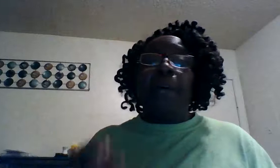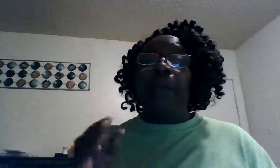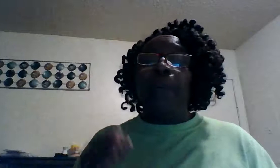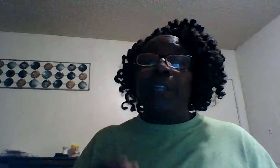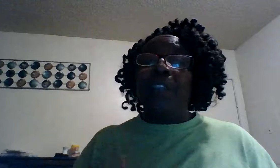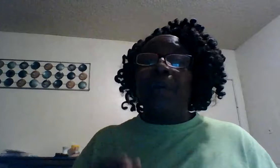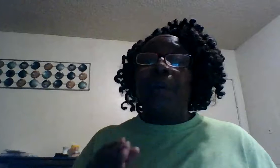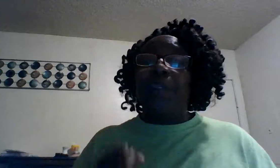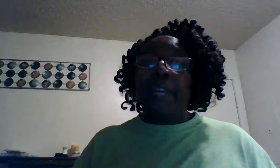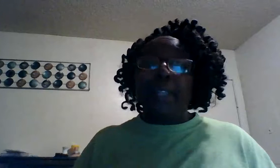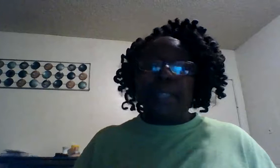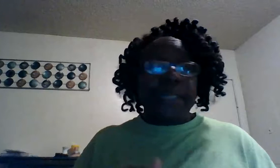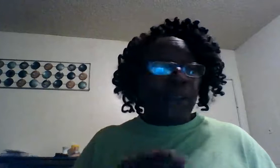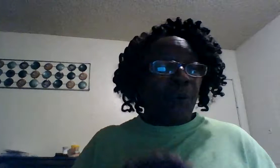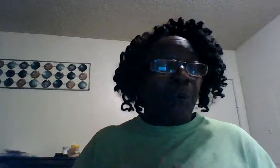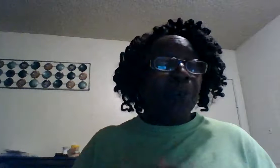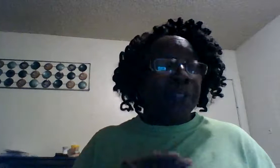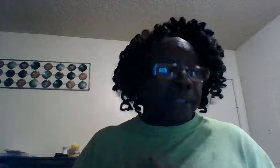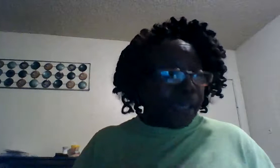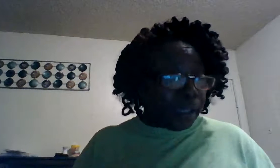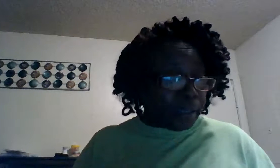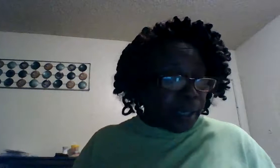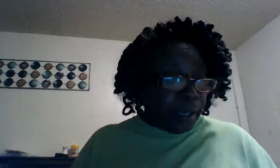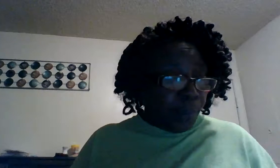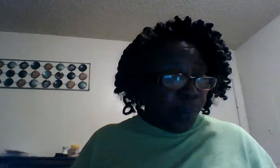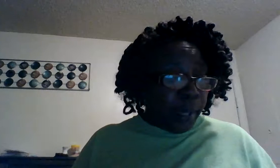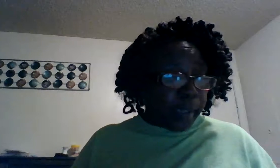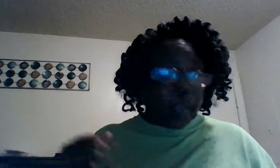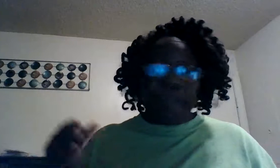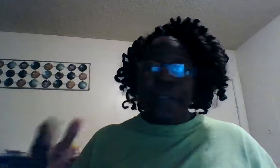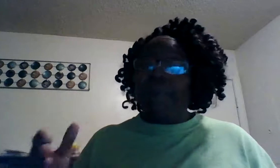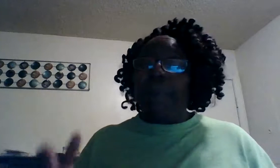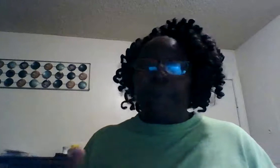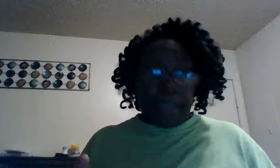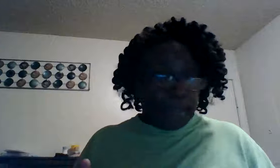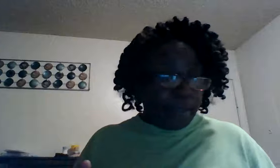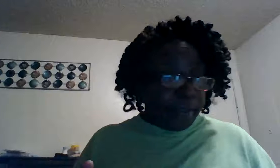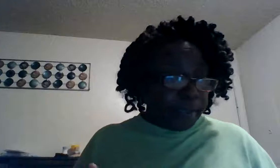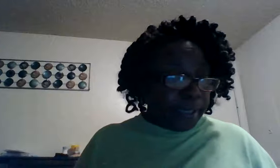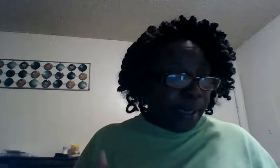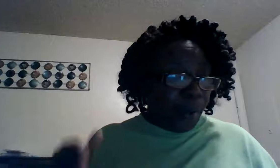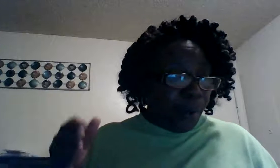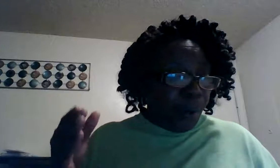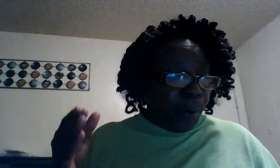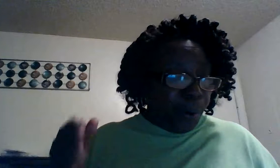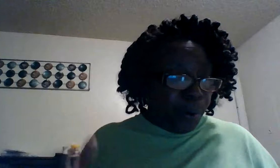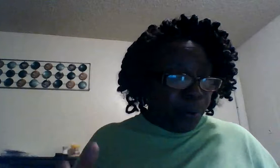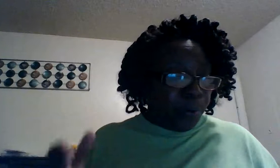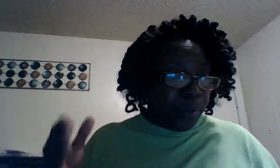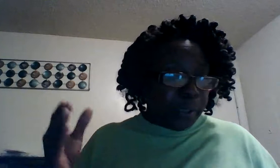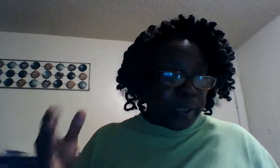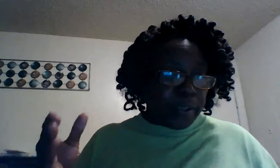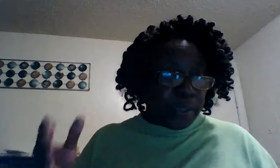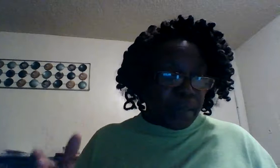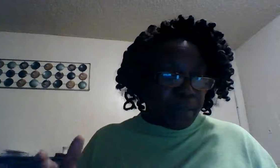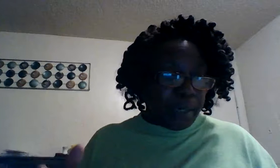matter what you're facing it for him to tell us what can separate you say who can separate